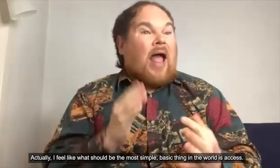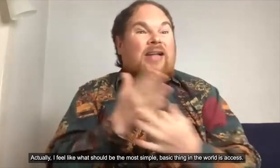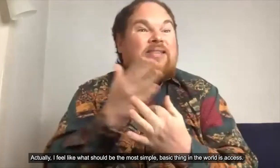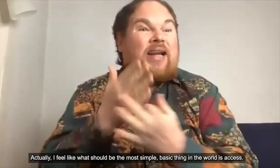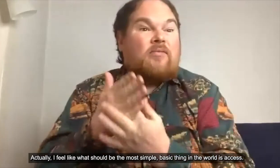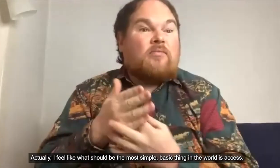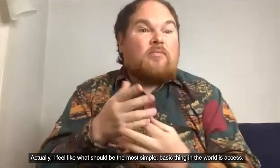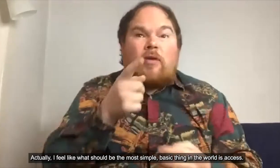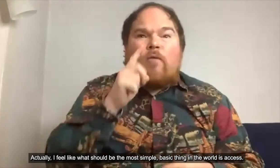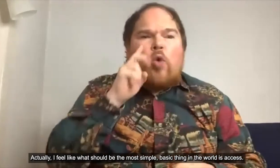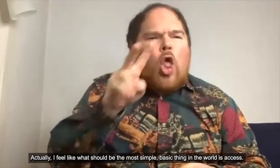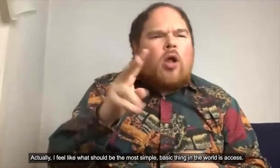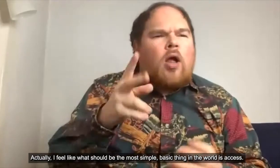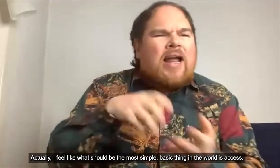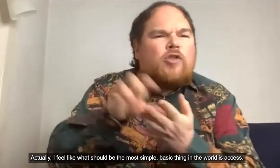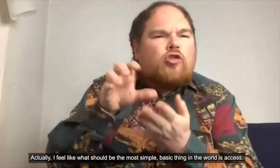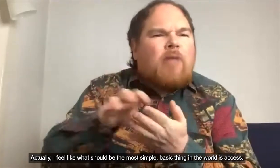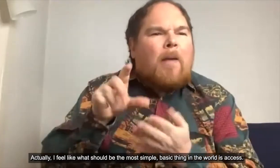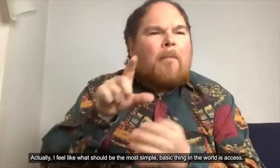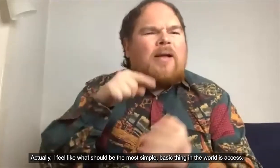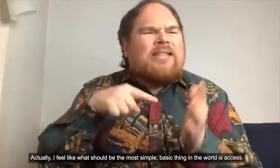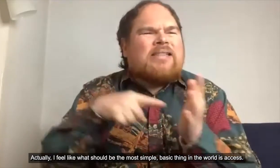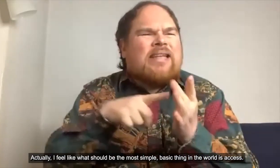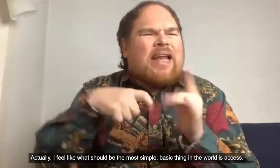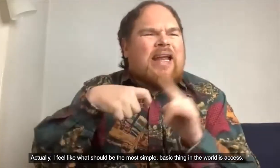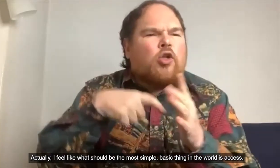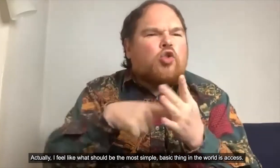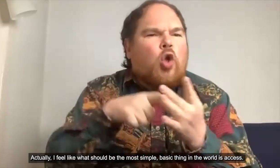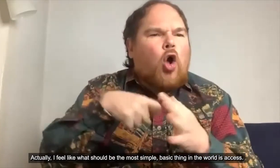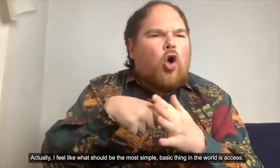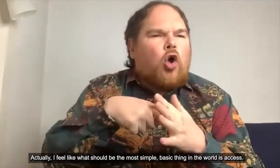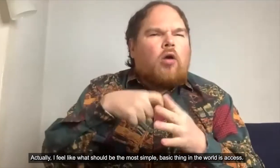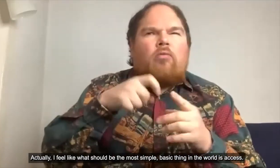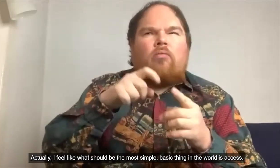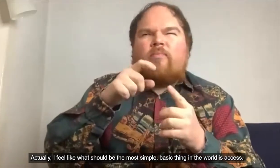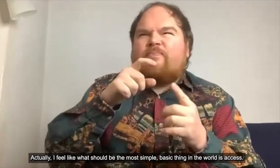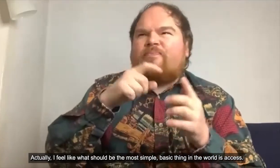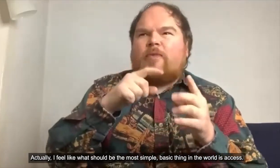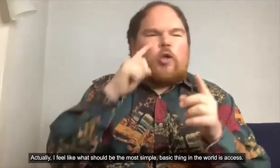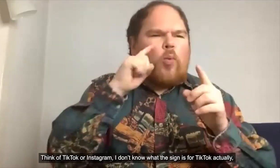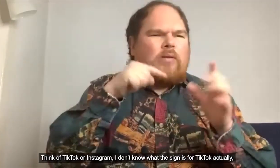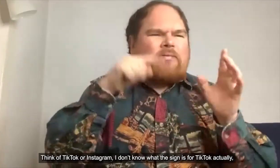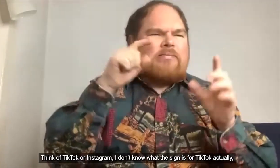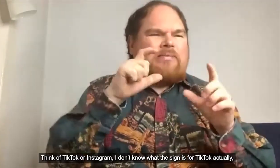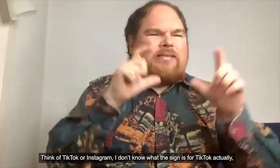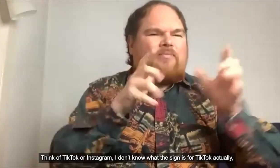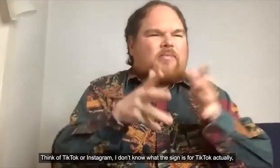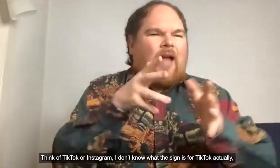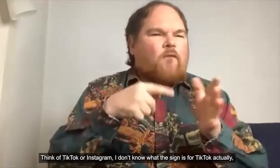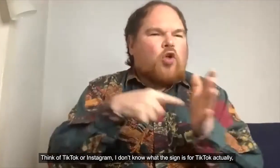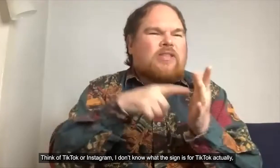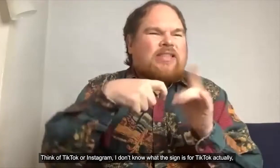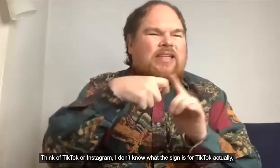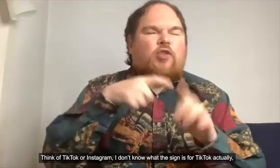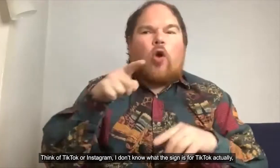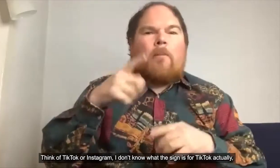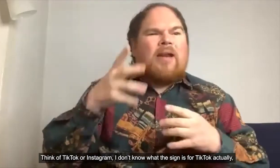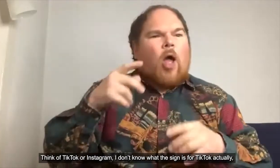be the most most simple basic thing in the world is this is access we have to think about TikTok or Instagram I don't know what the